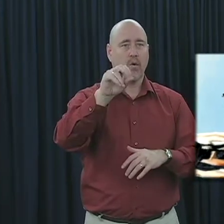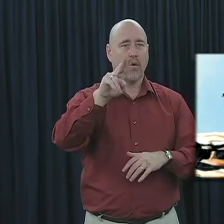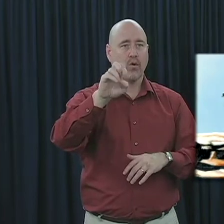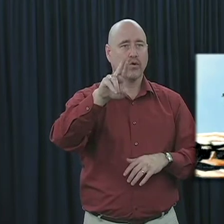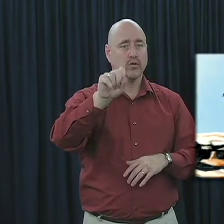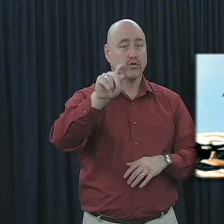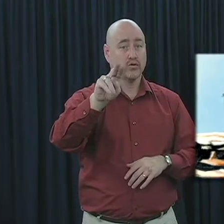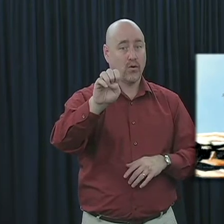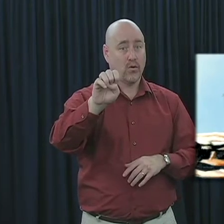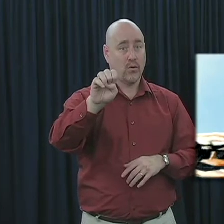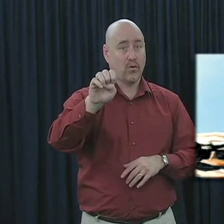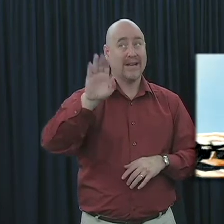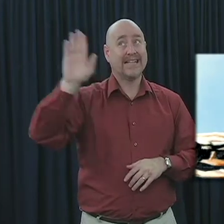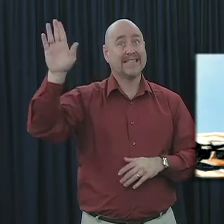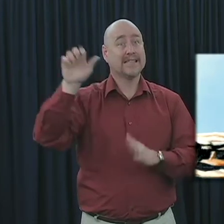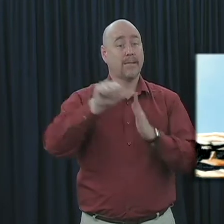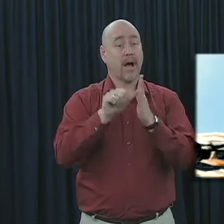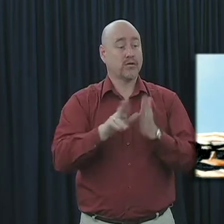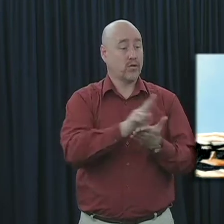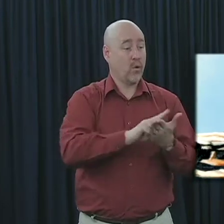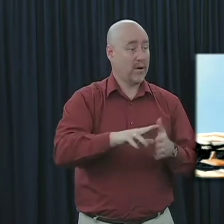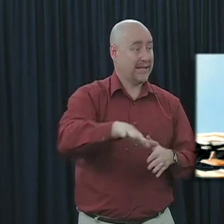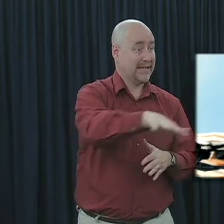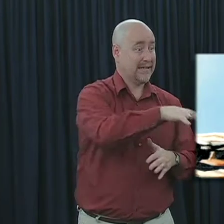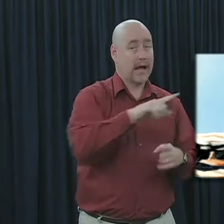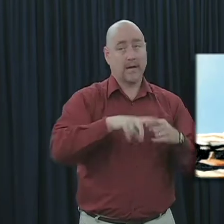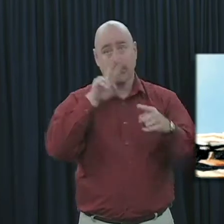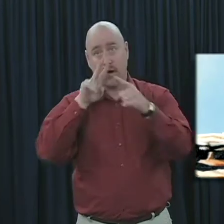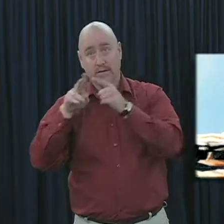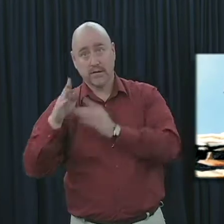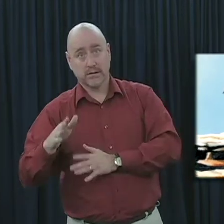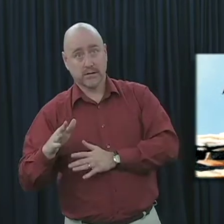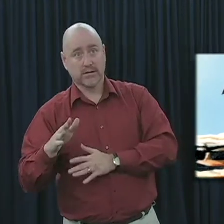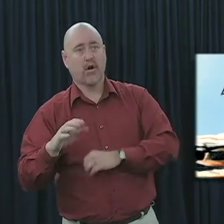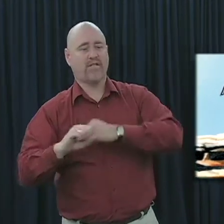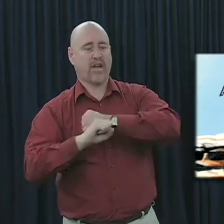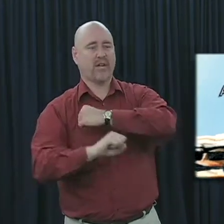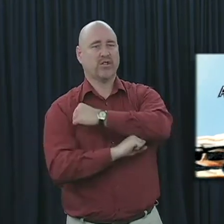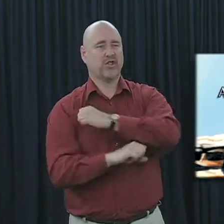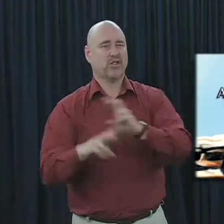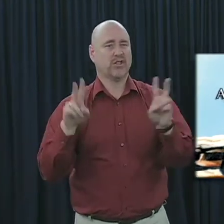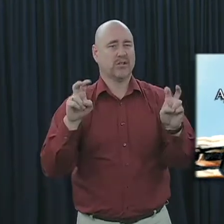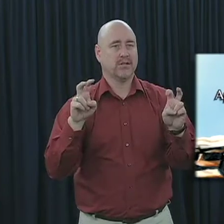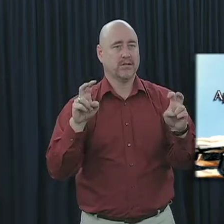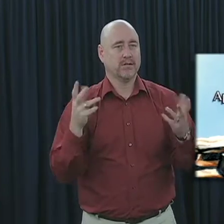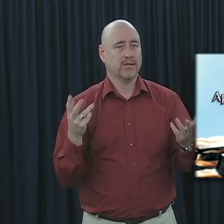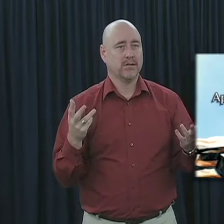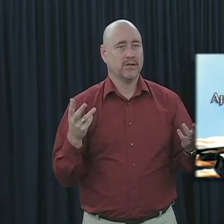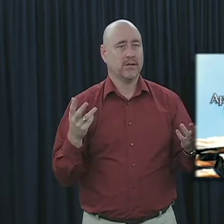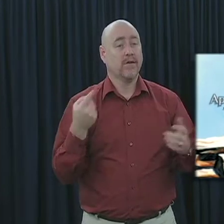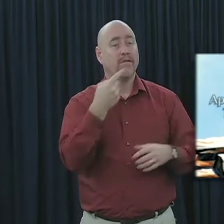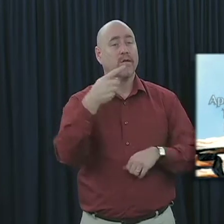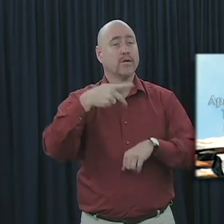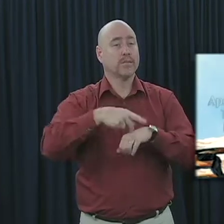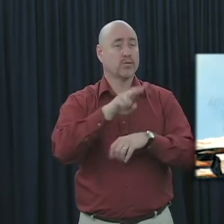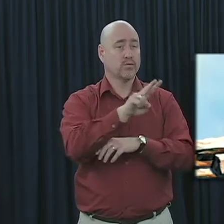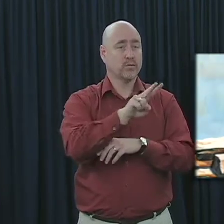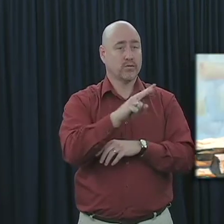and his holy apostles and prophets are the foundation. In 1 Peter 2, verse 5,